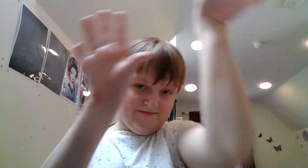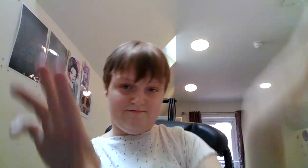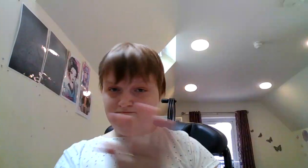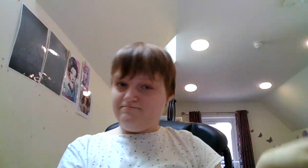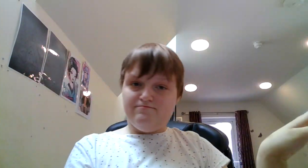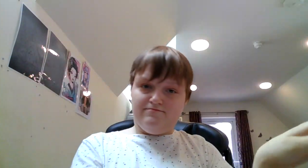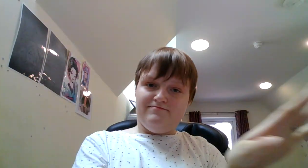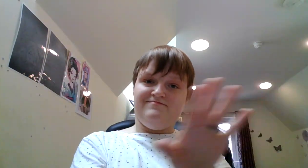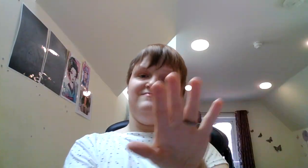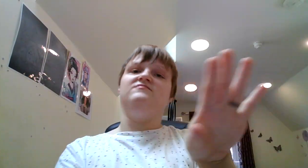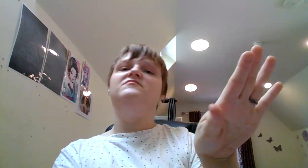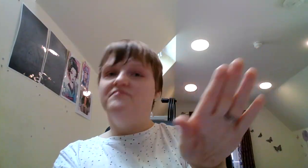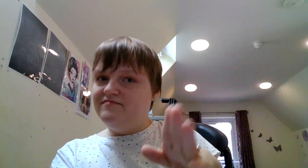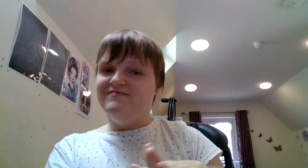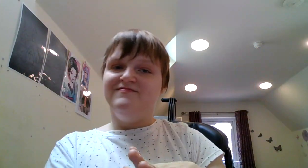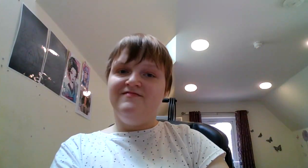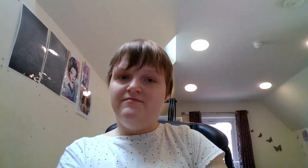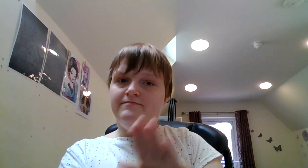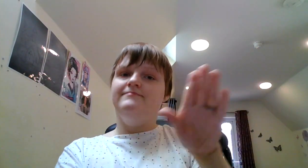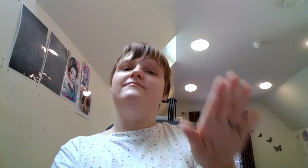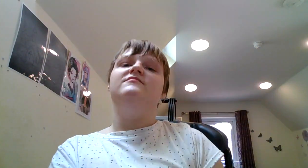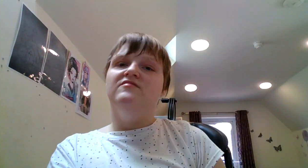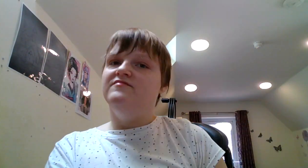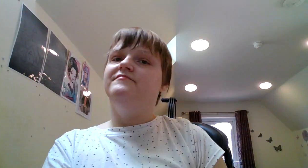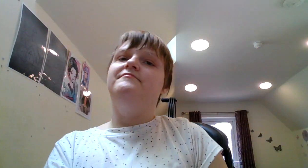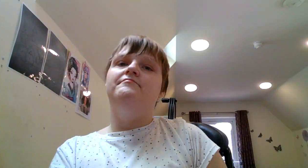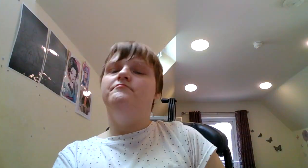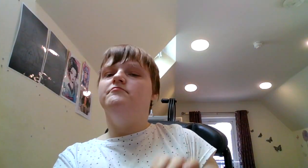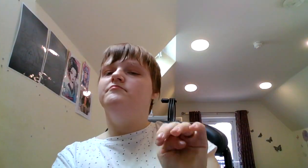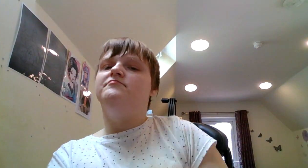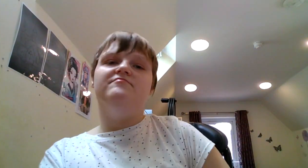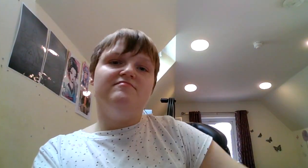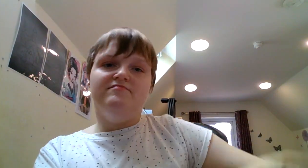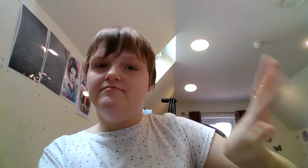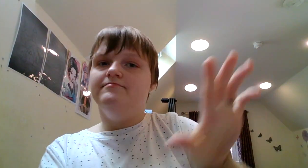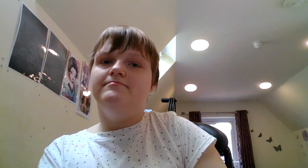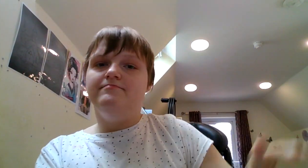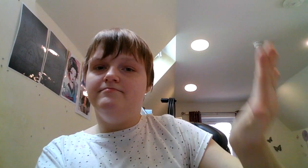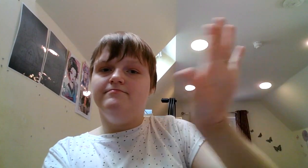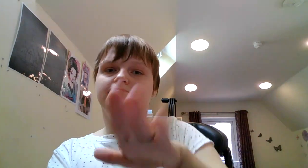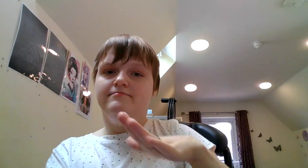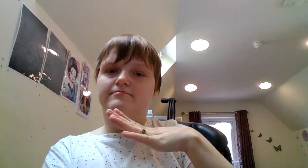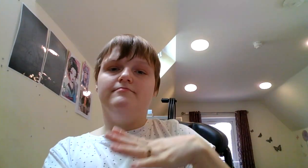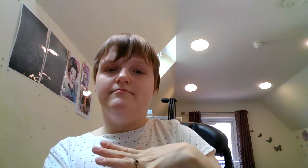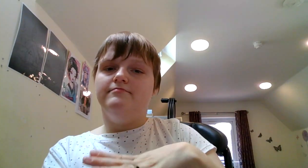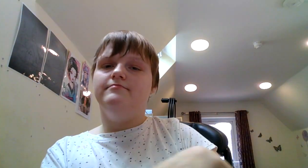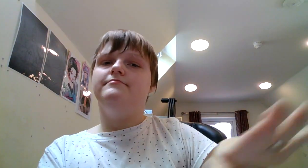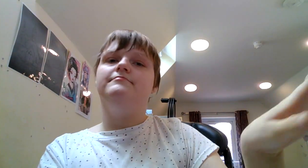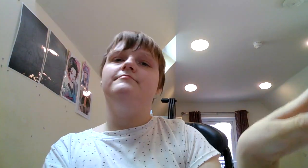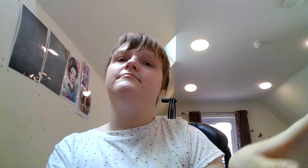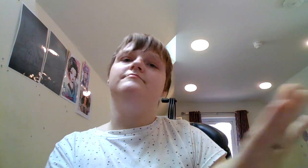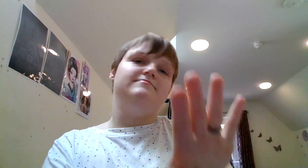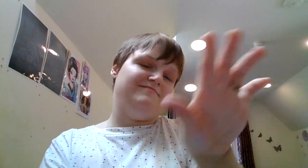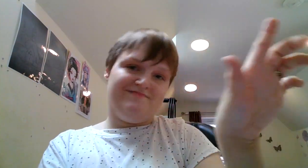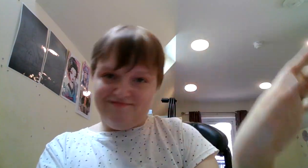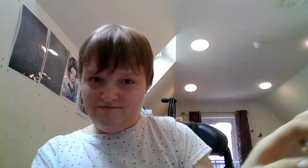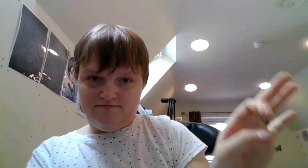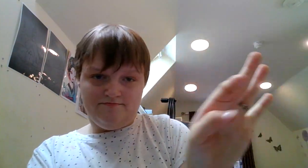preparation is the key to success. There are people who make things happen, there are people who watch things